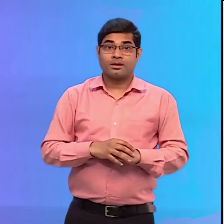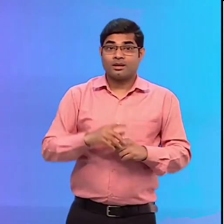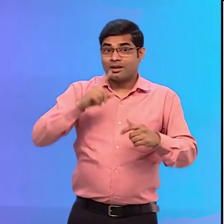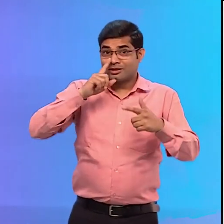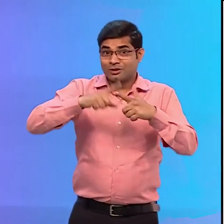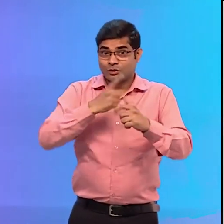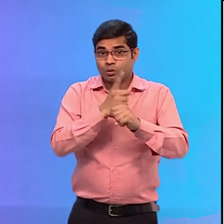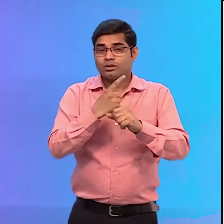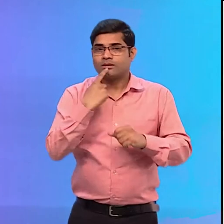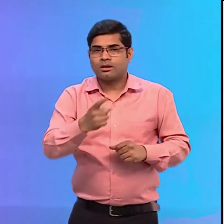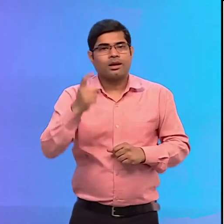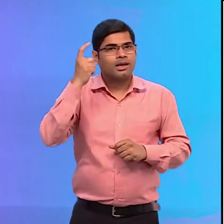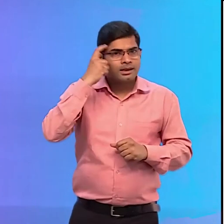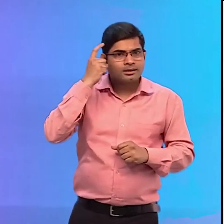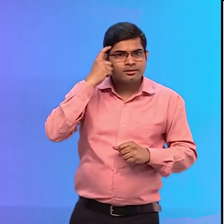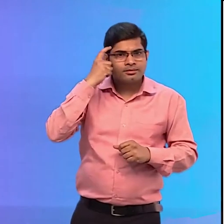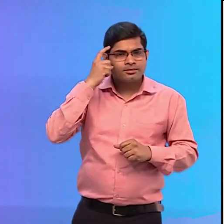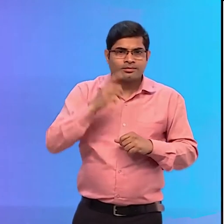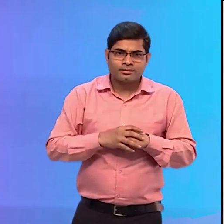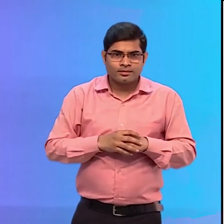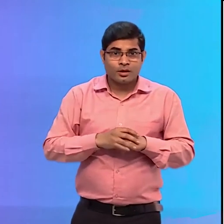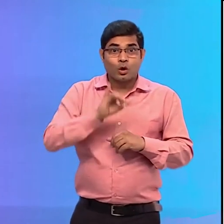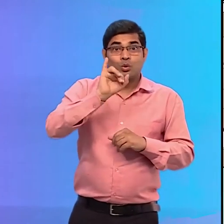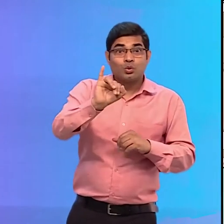While thinking of an accessible toilet